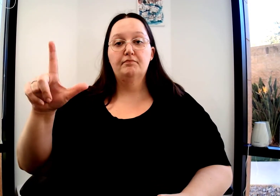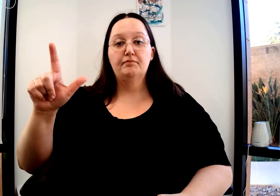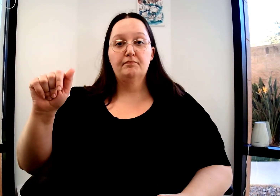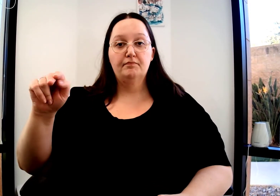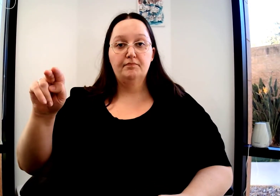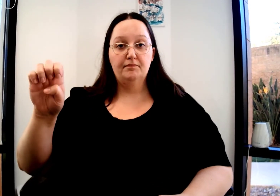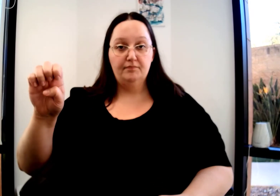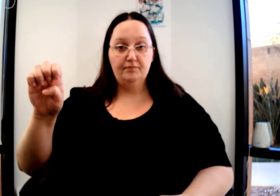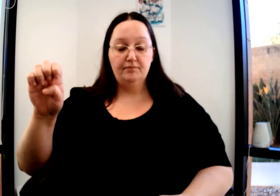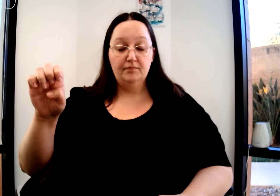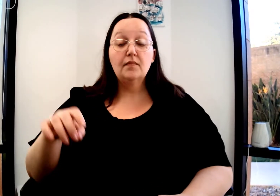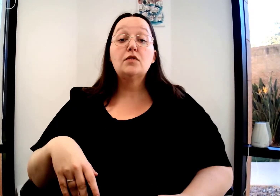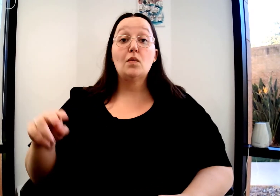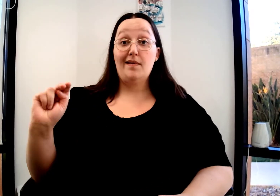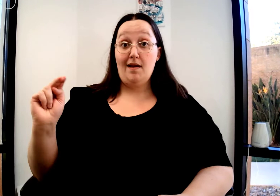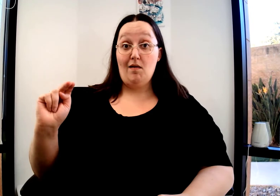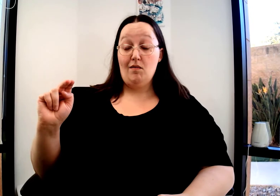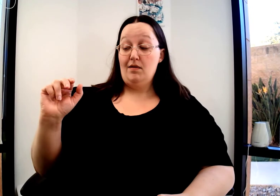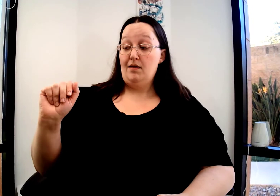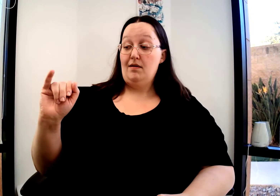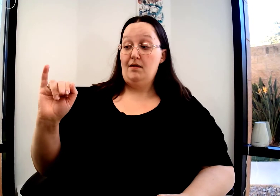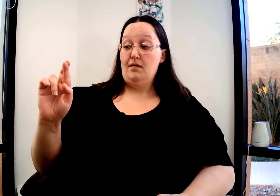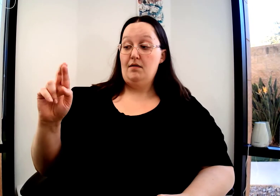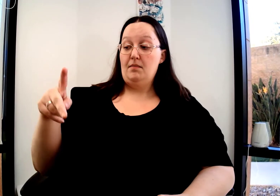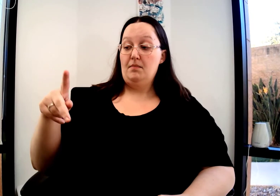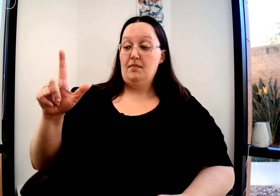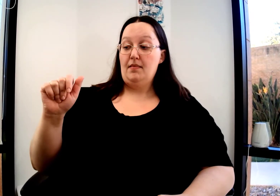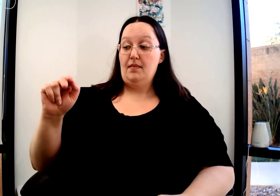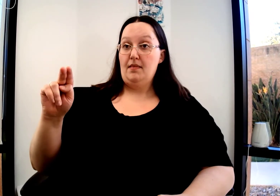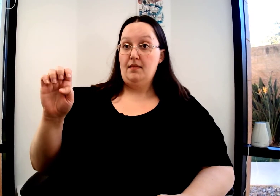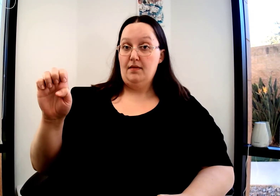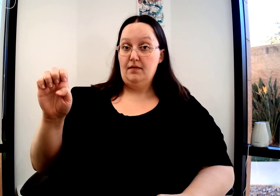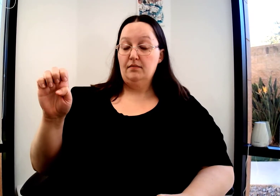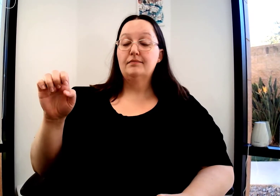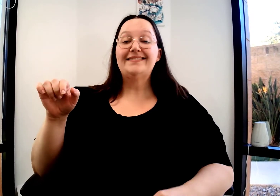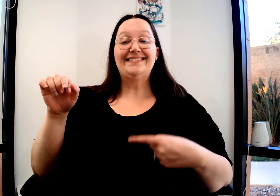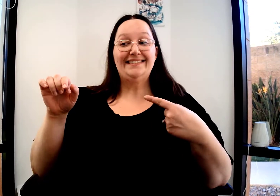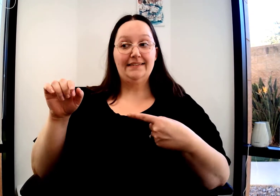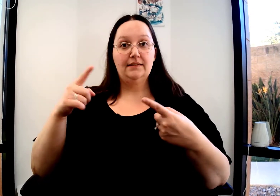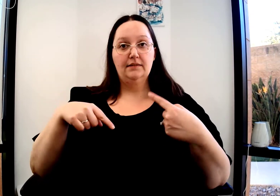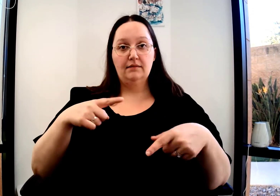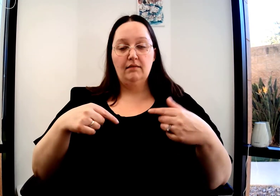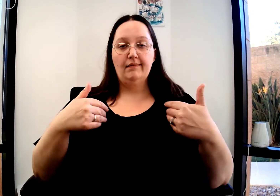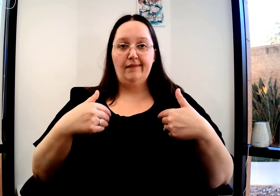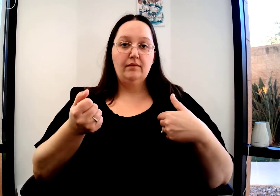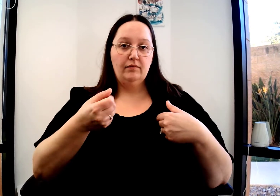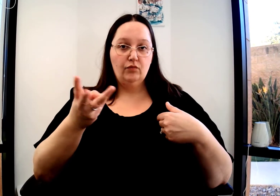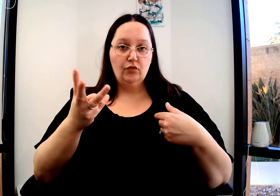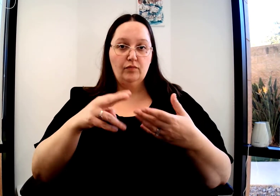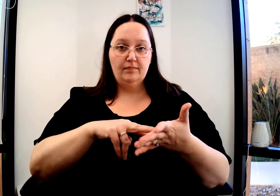In addition to that, we'll learn airplane. The noun airplane has various translations.